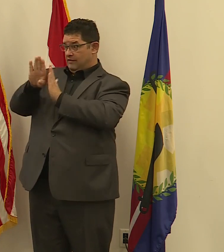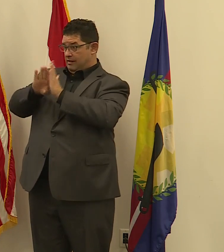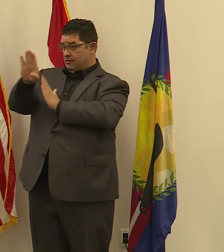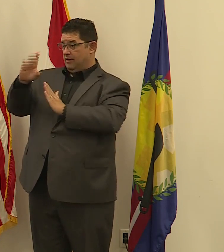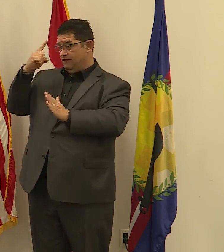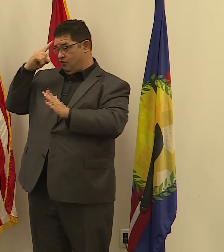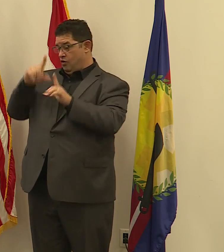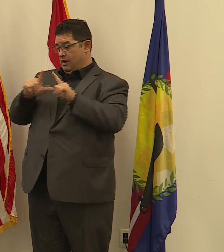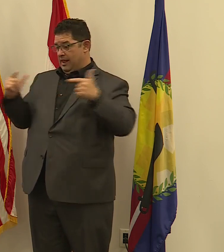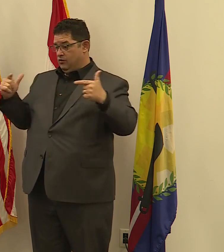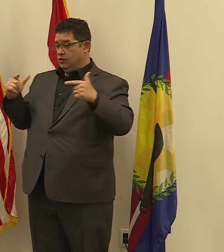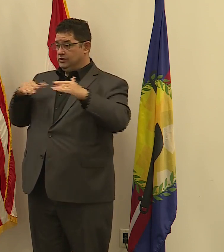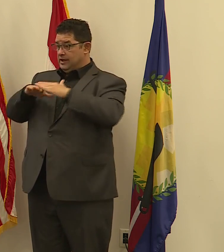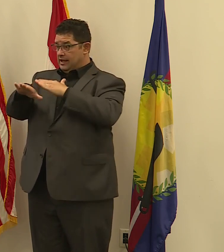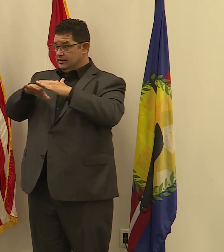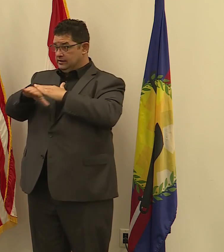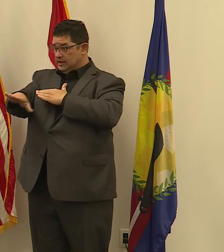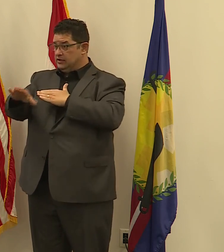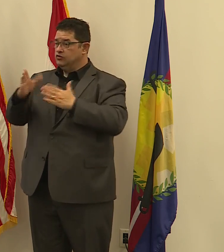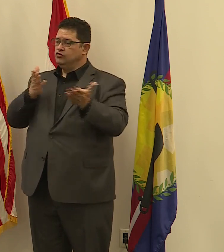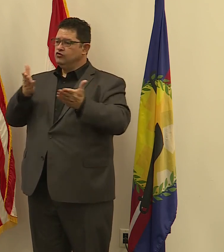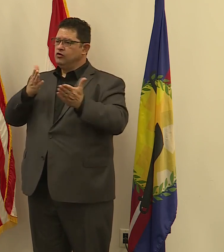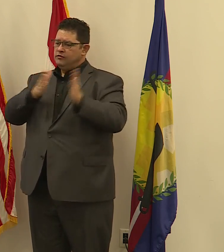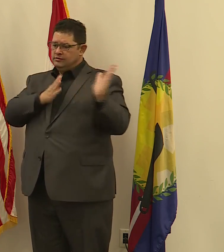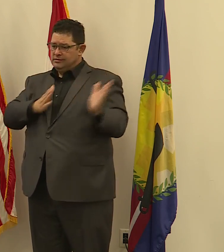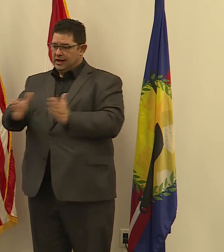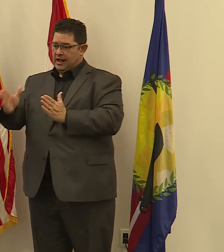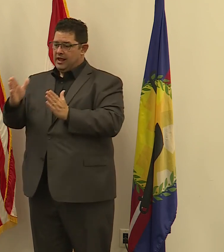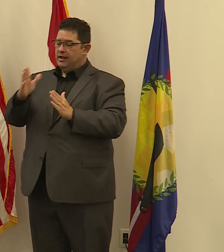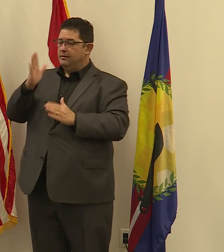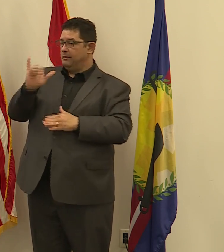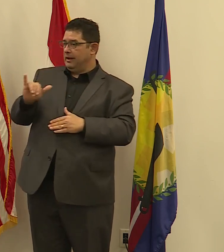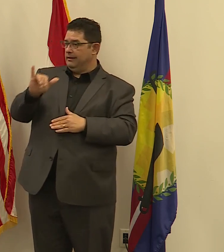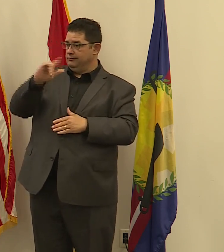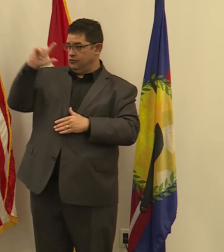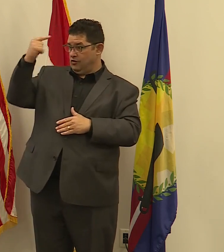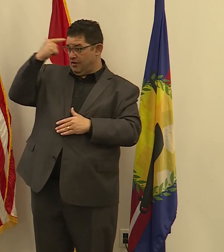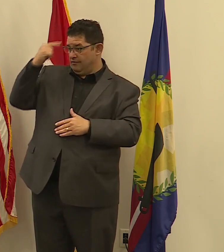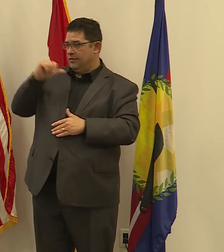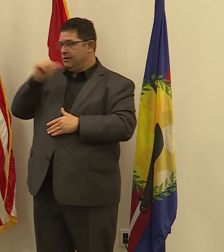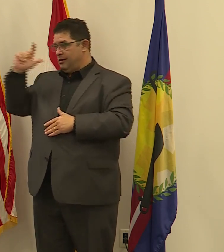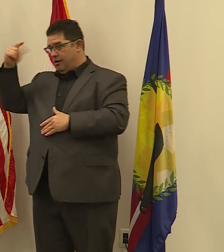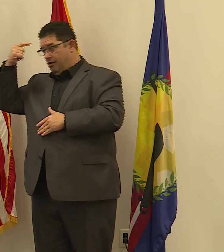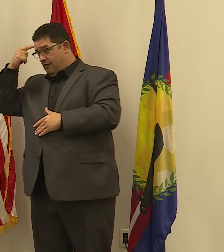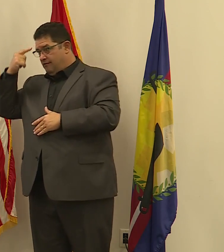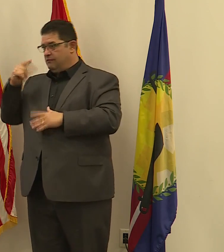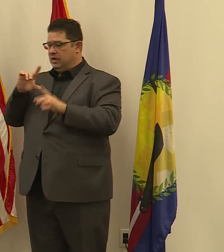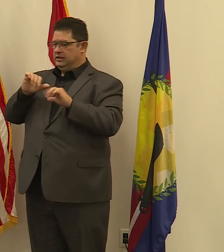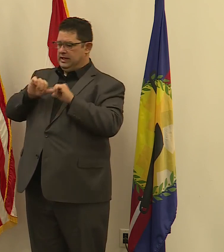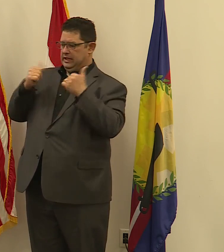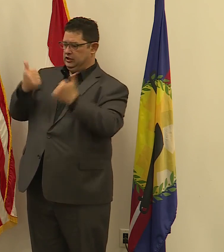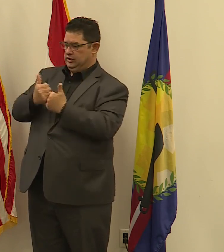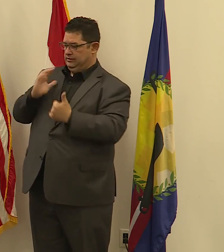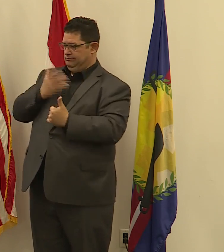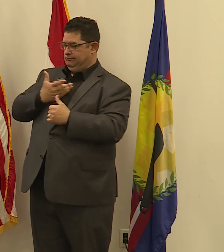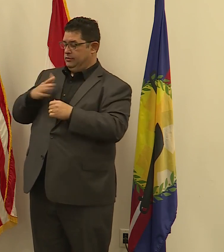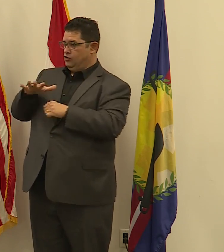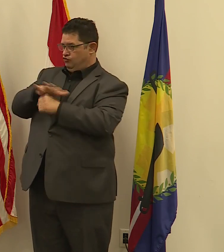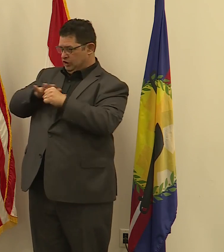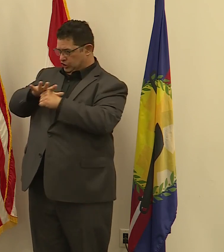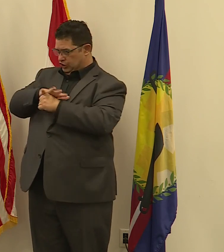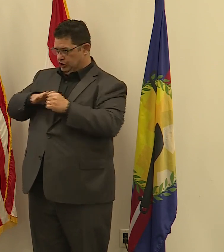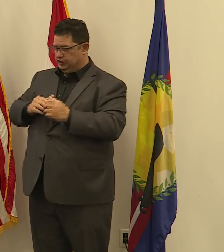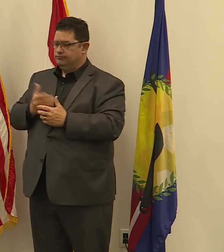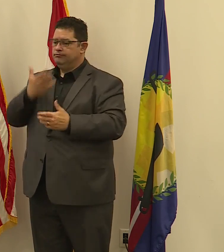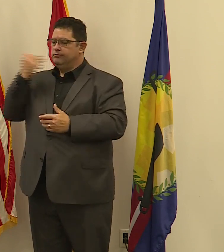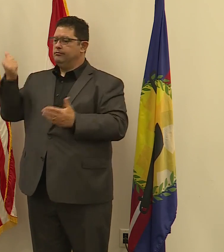access service plans by both government and non-governmental agencies in our region to